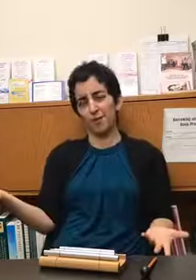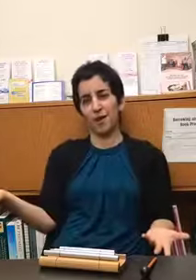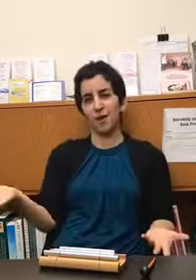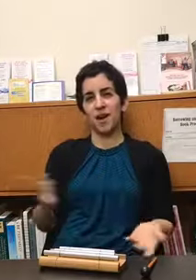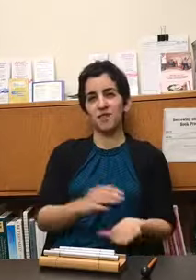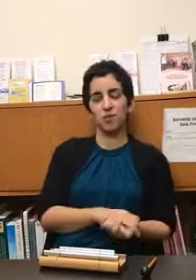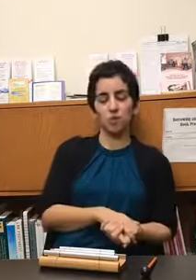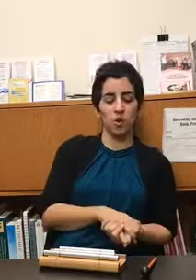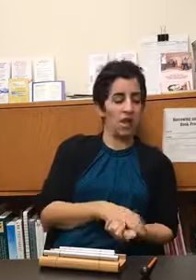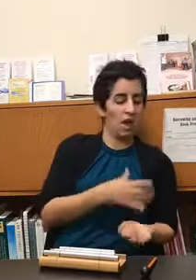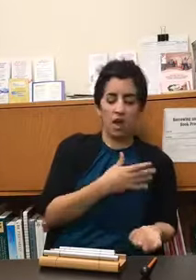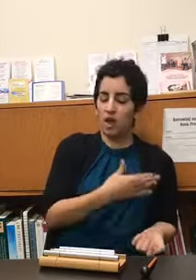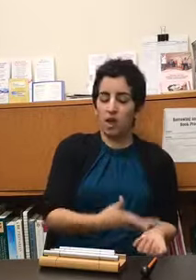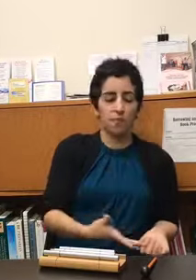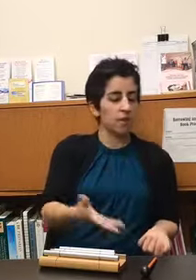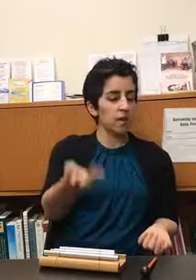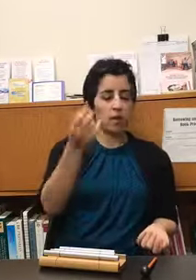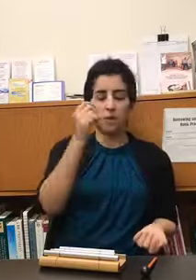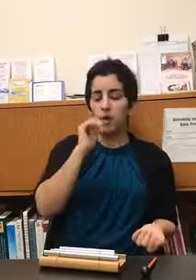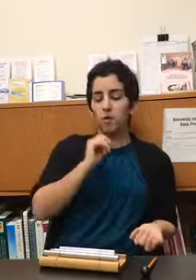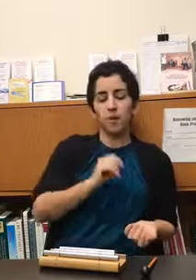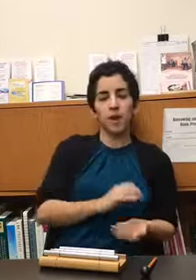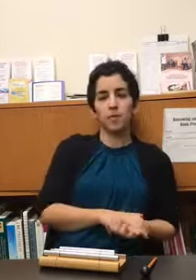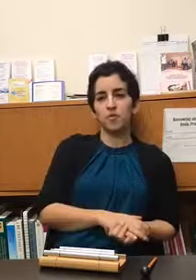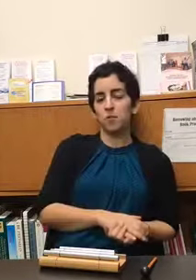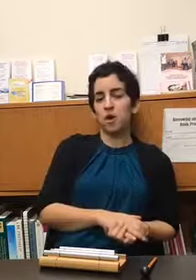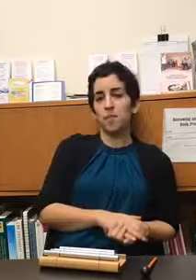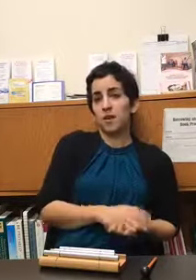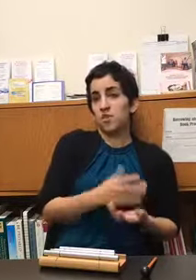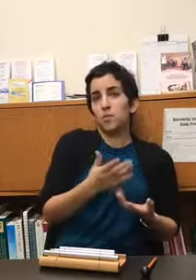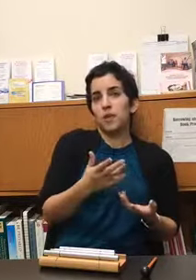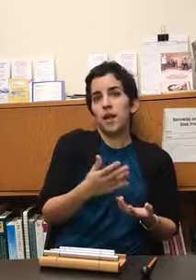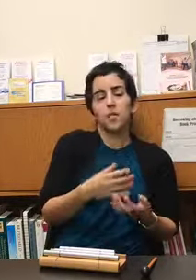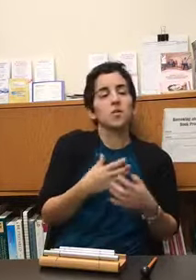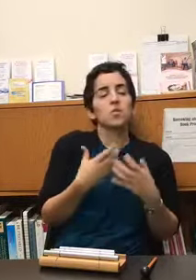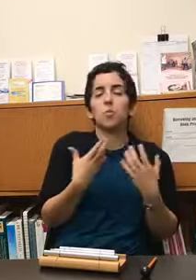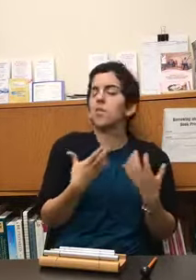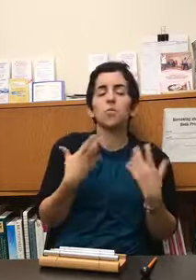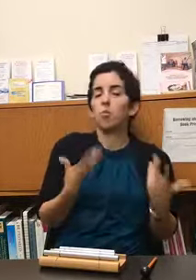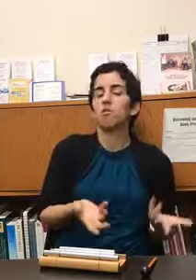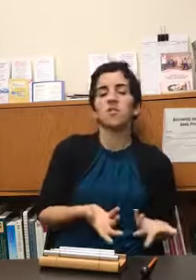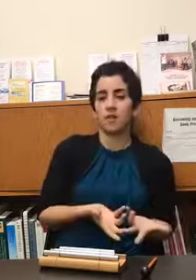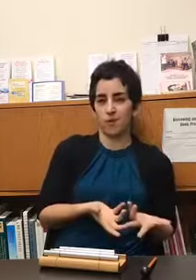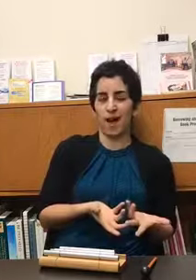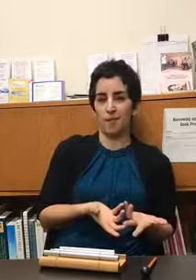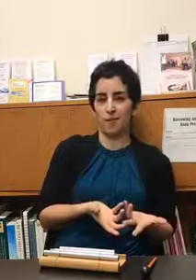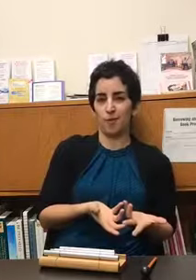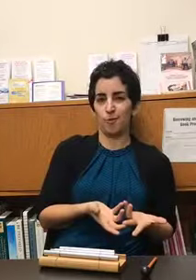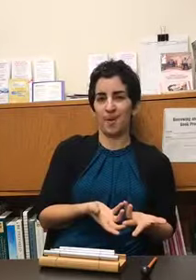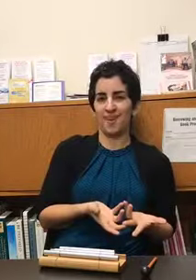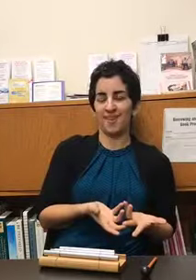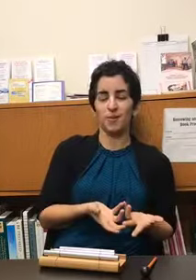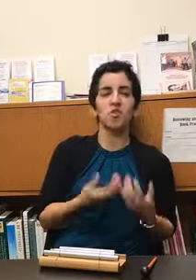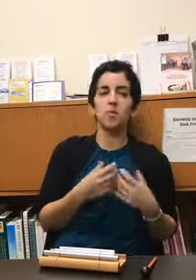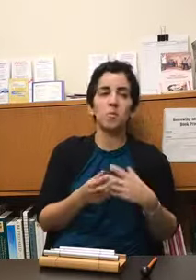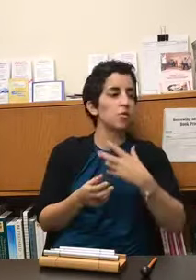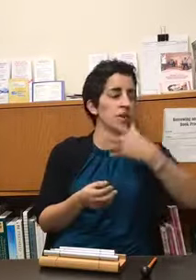right we have to you know be able to pick up a drum and just play because what's the worst thing that will happen right especially with music